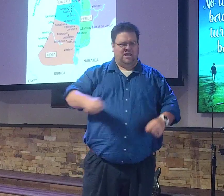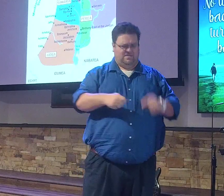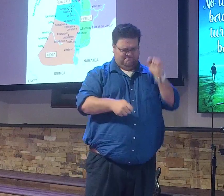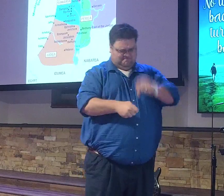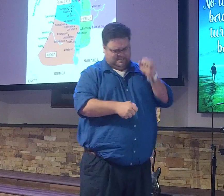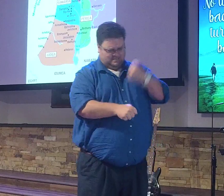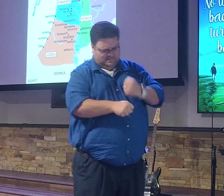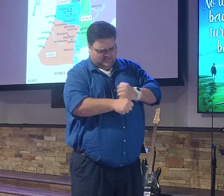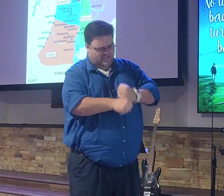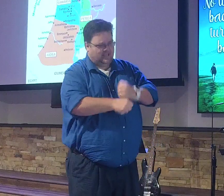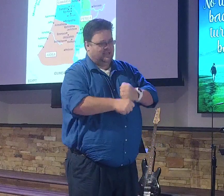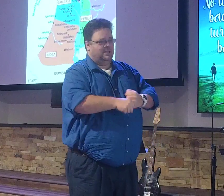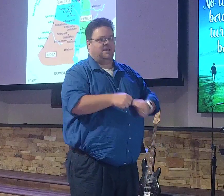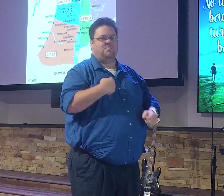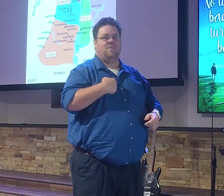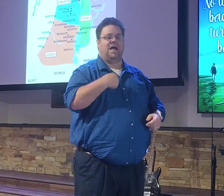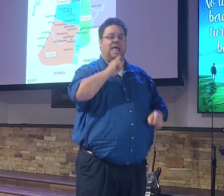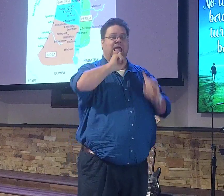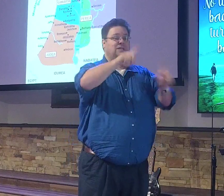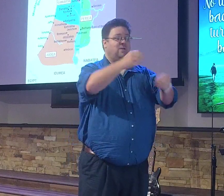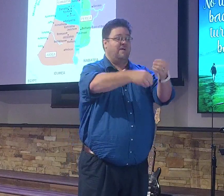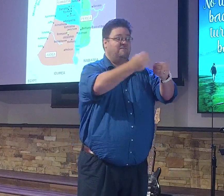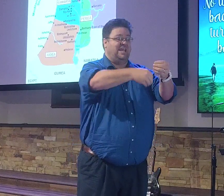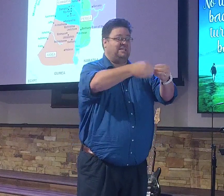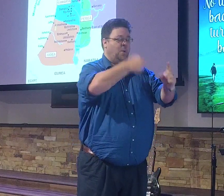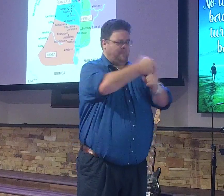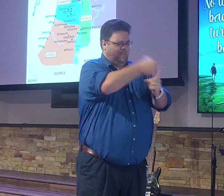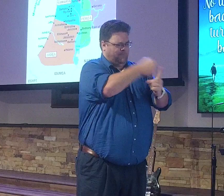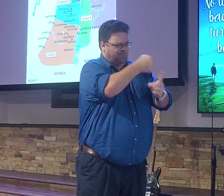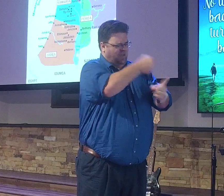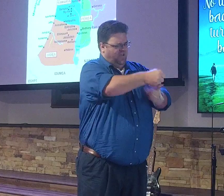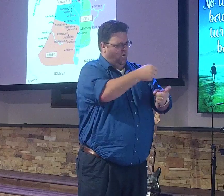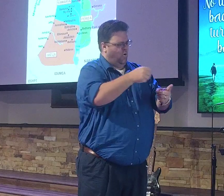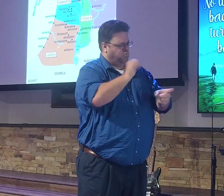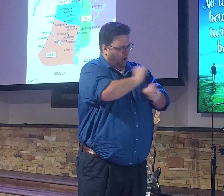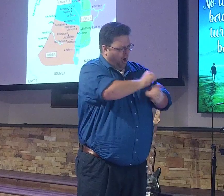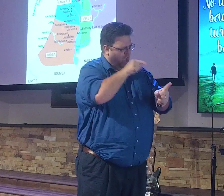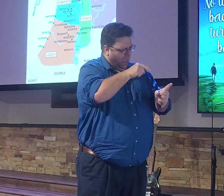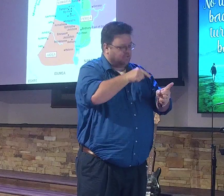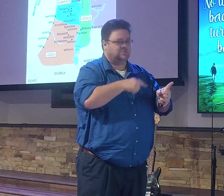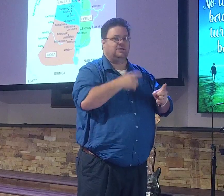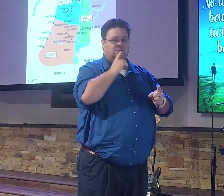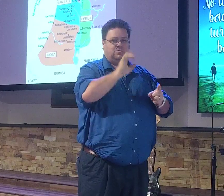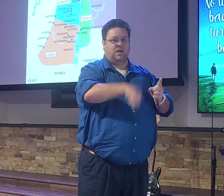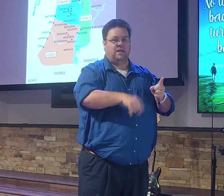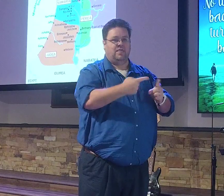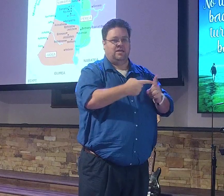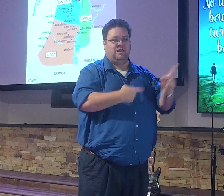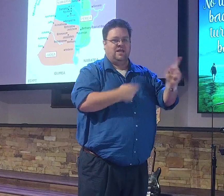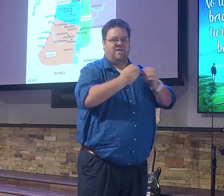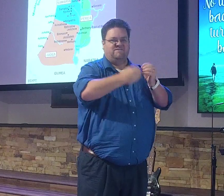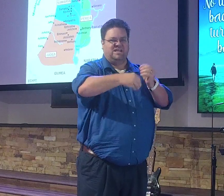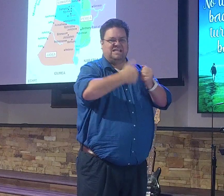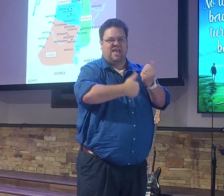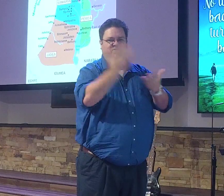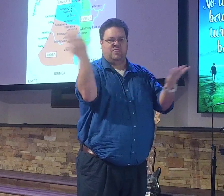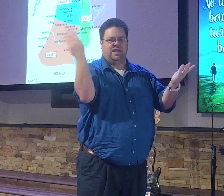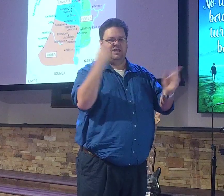My answer for fixing everything is just to beat it. That worked, all right. That's how I fix everything, just kick it, beat it, you know.